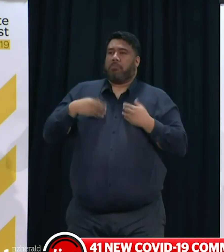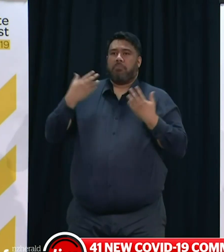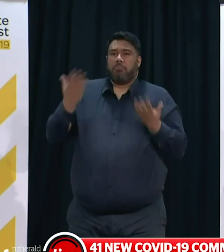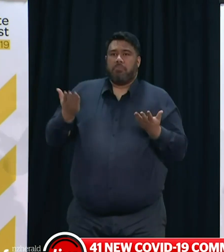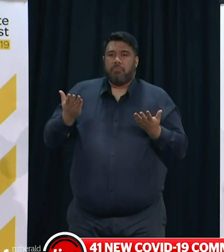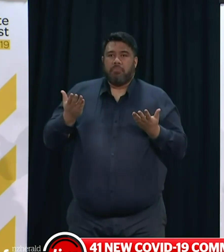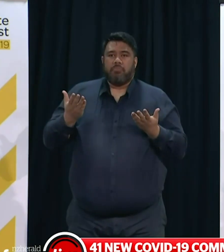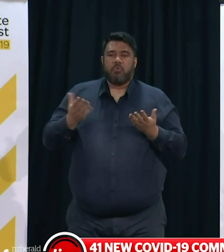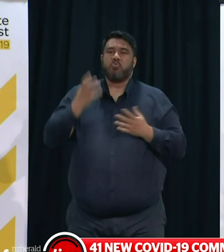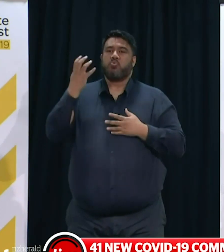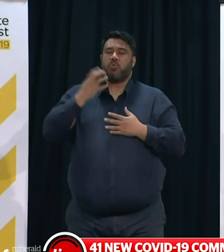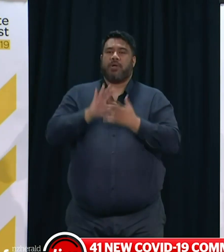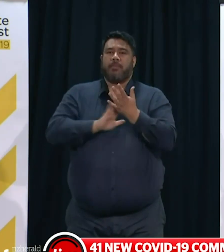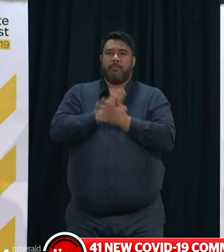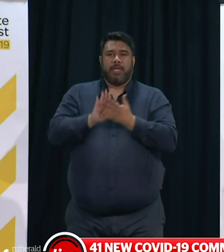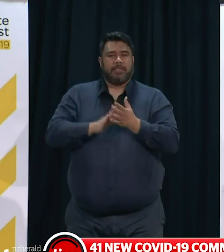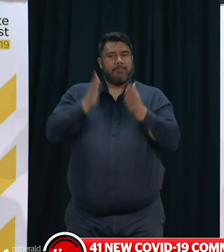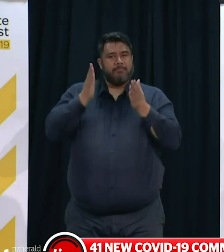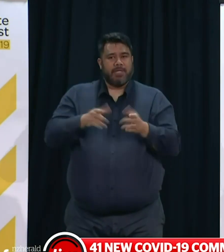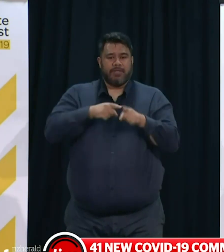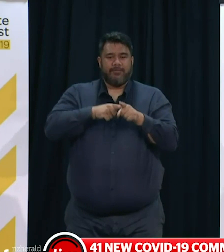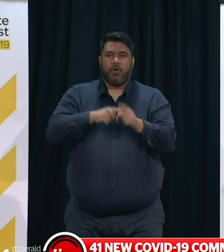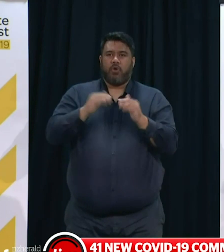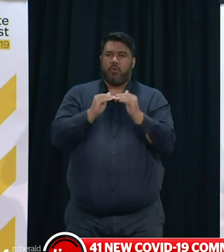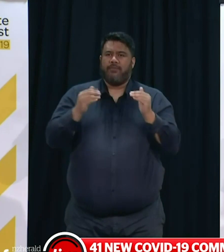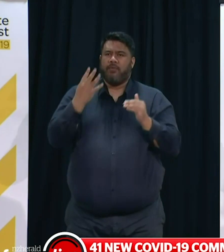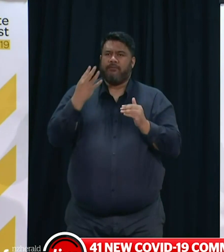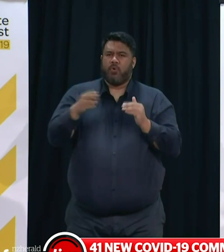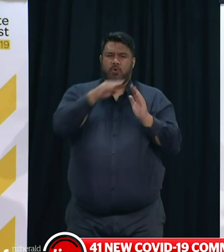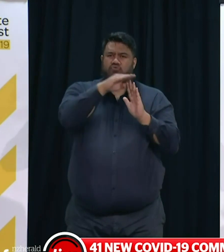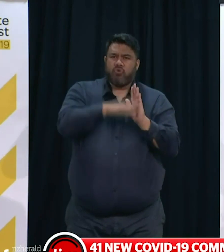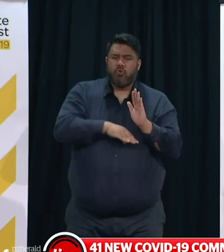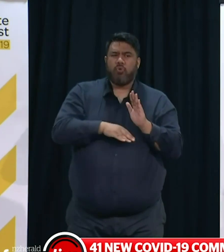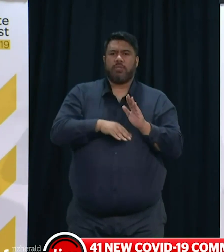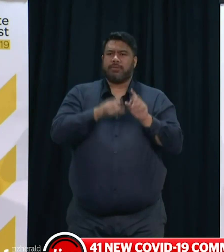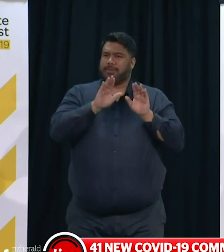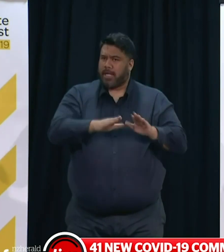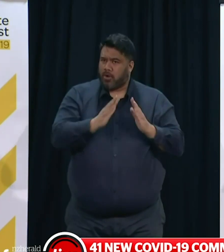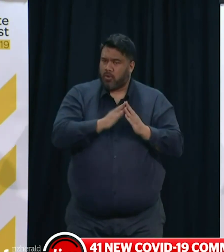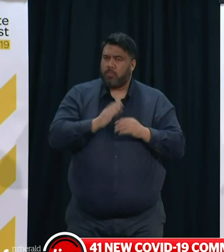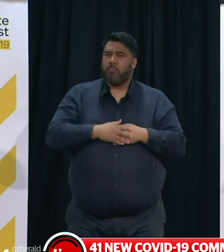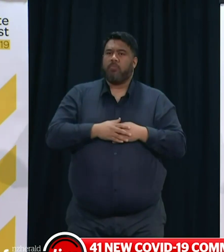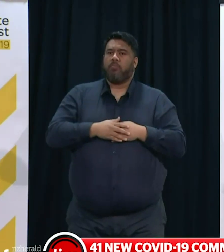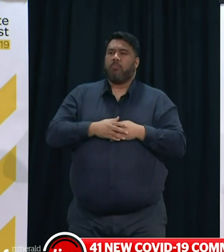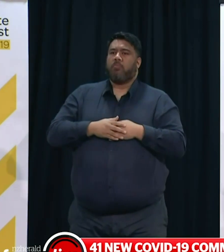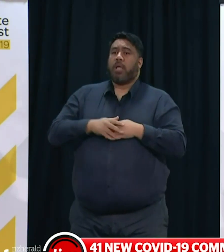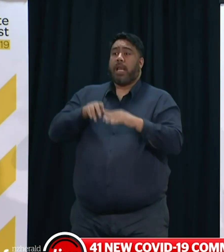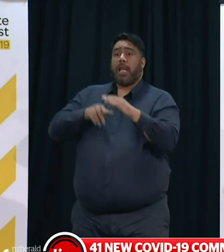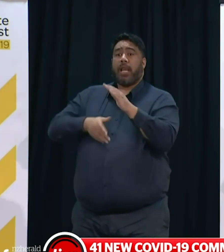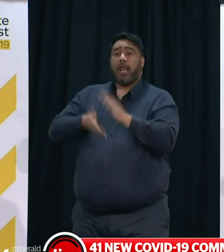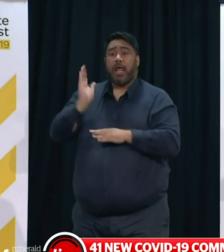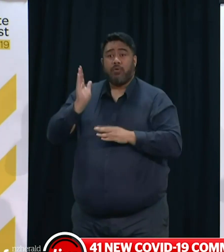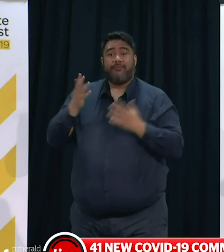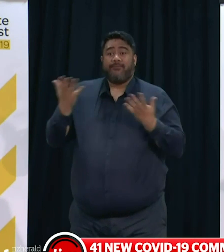how critical it is that people do follow the Level 4 rules, staying at home, only leaving the house for essential reasons like getting a test